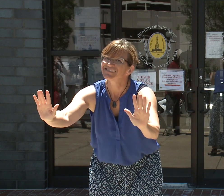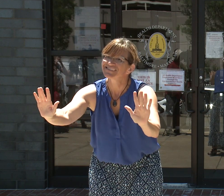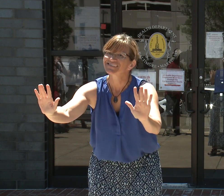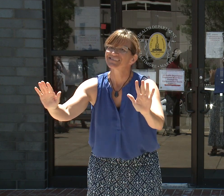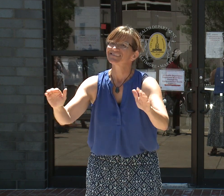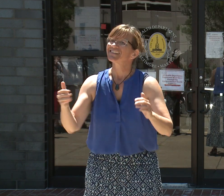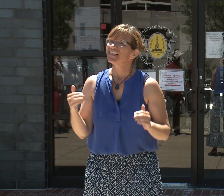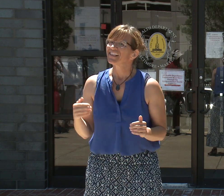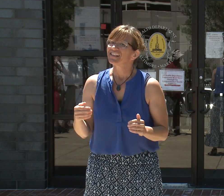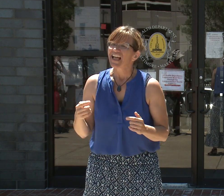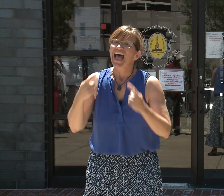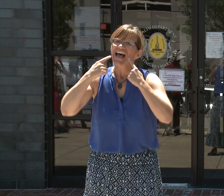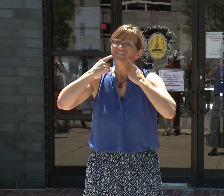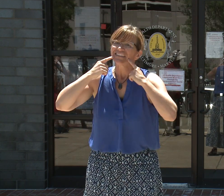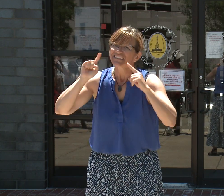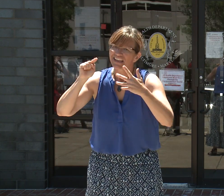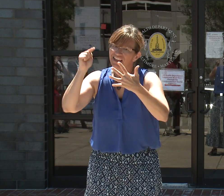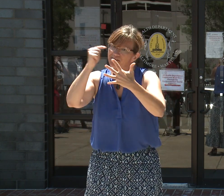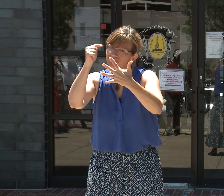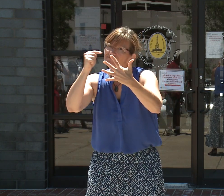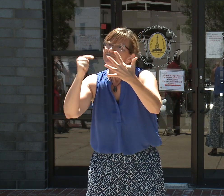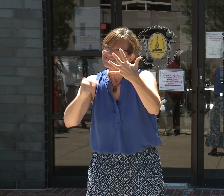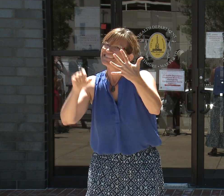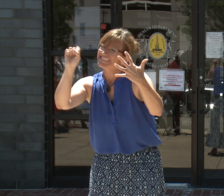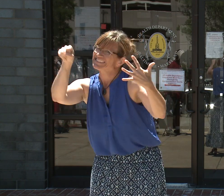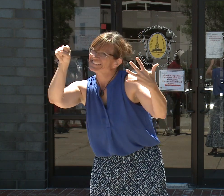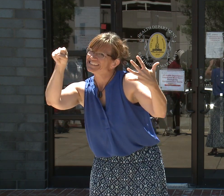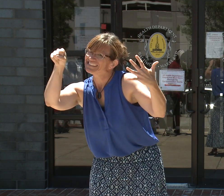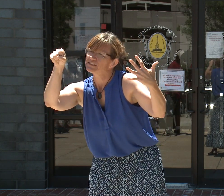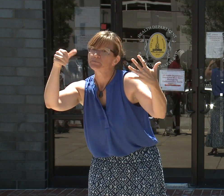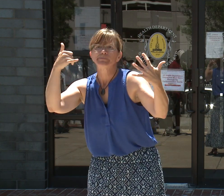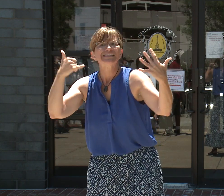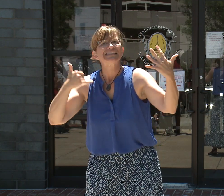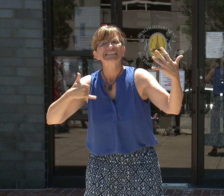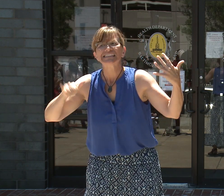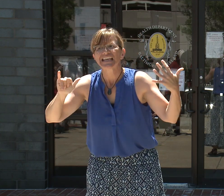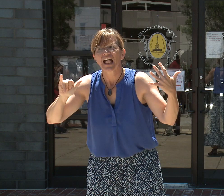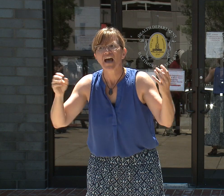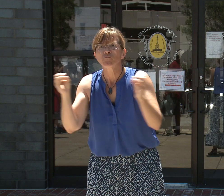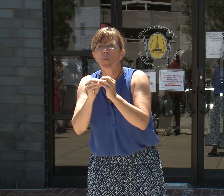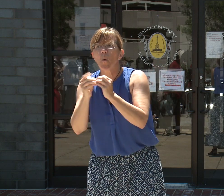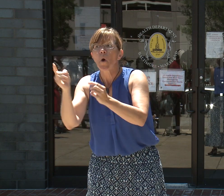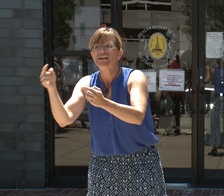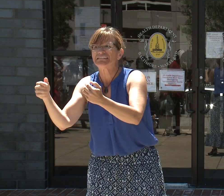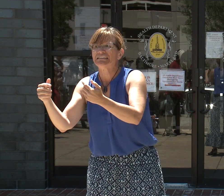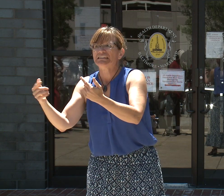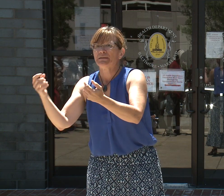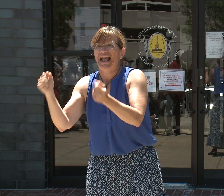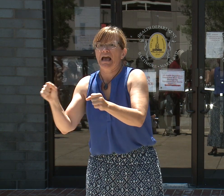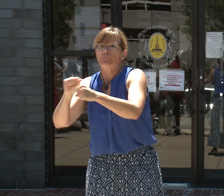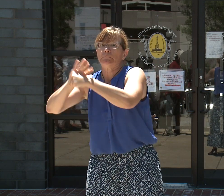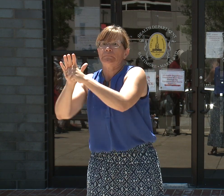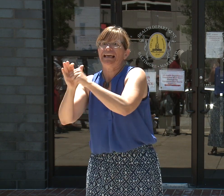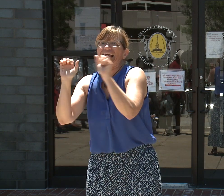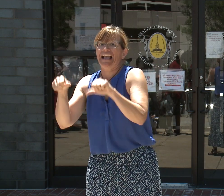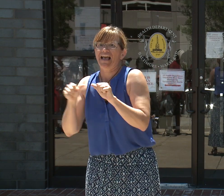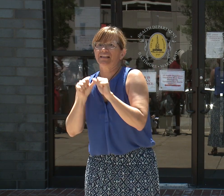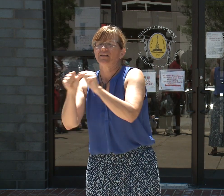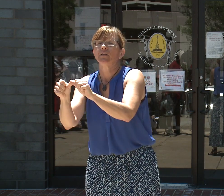-19 metrics, the public health threat of coronavirus remains high for our unvaccinated populations specifically.